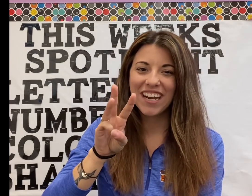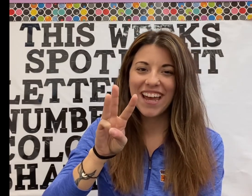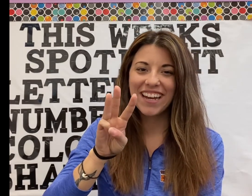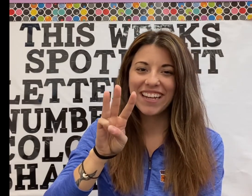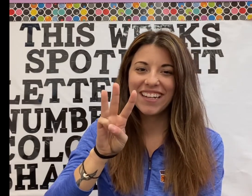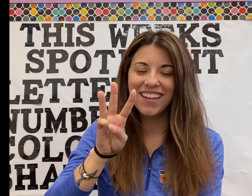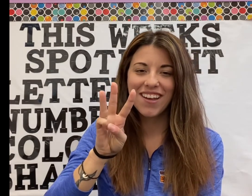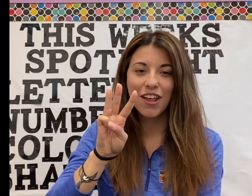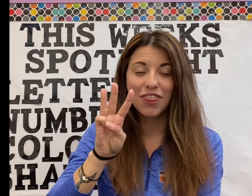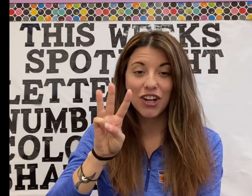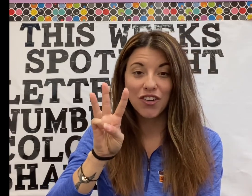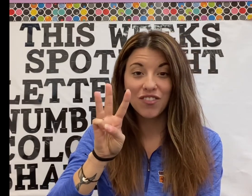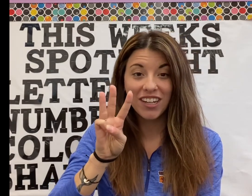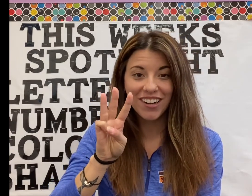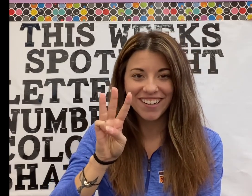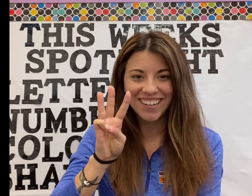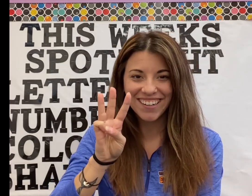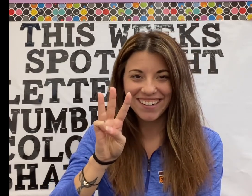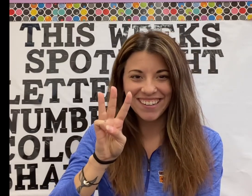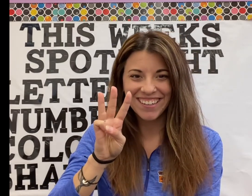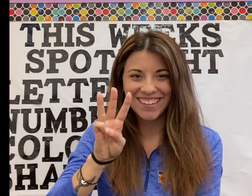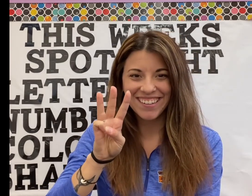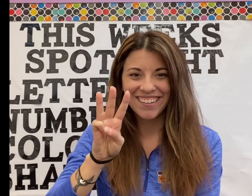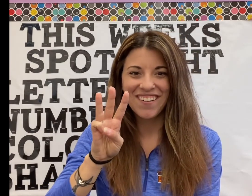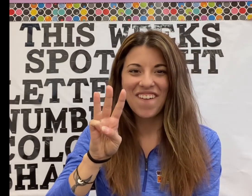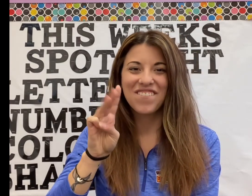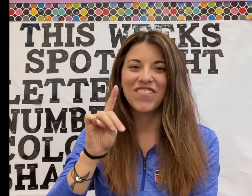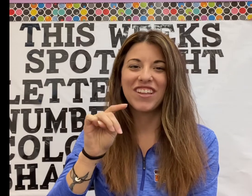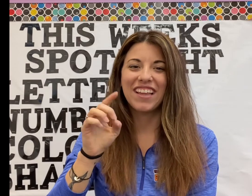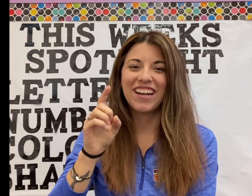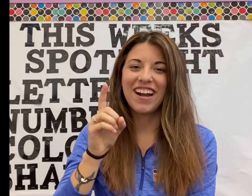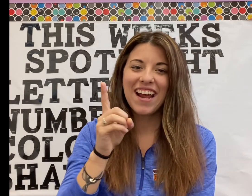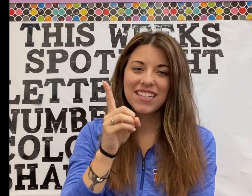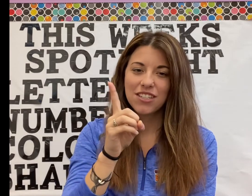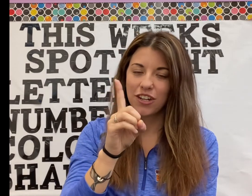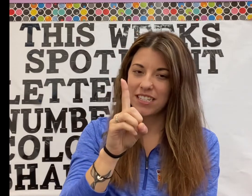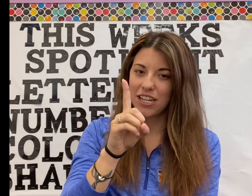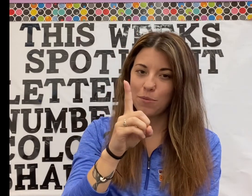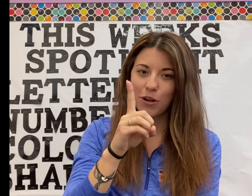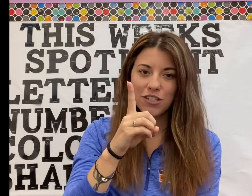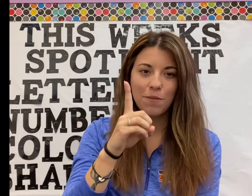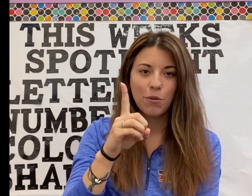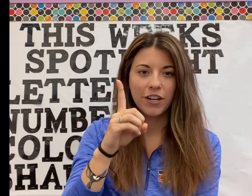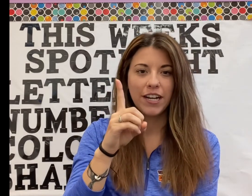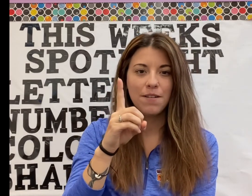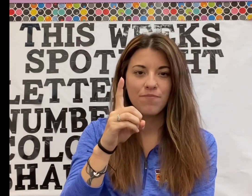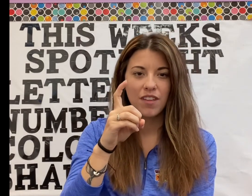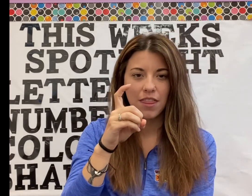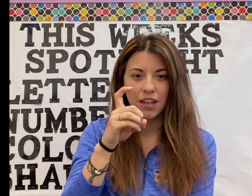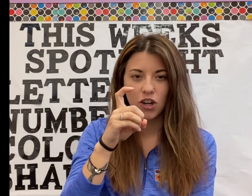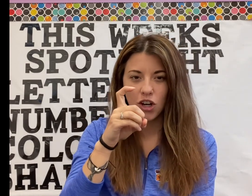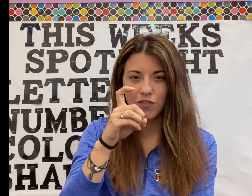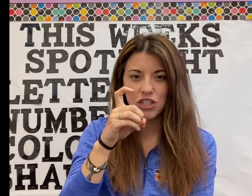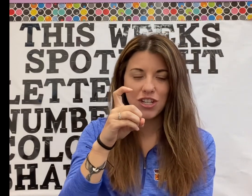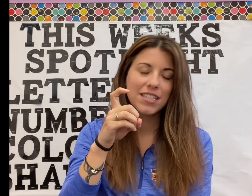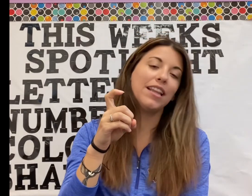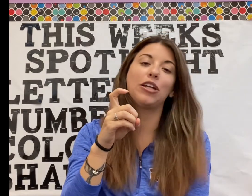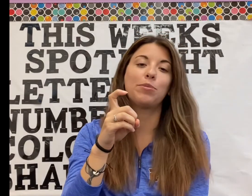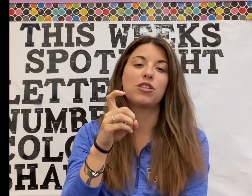add in a third finger. For the letter X, you're gonna take your pointer and point it up and then curve it just a little bit it's like